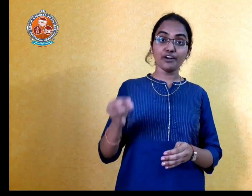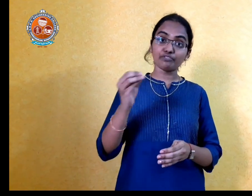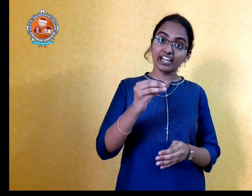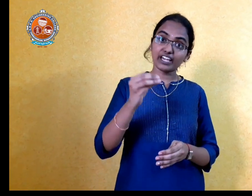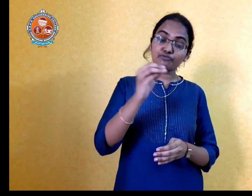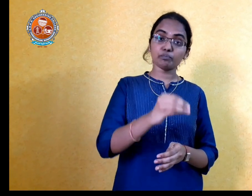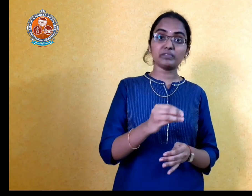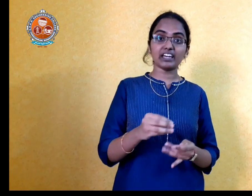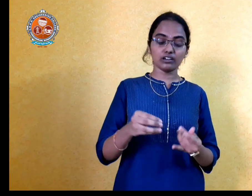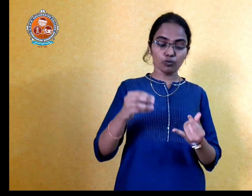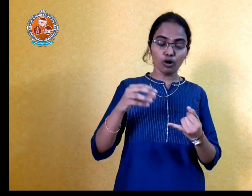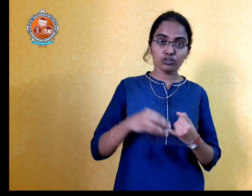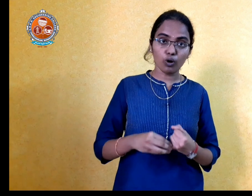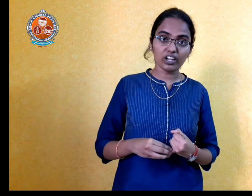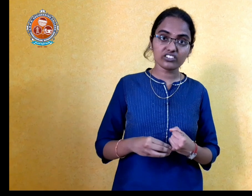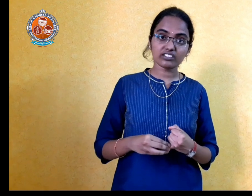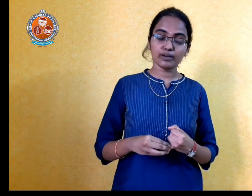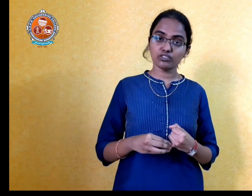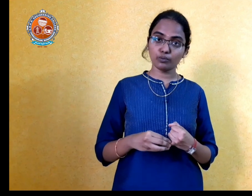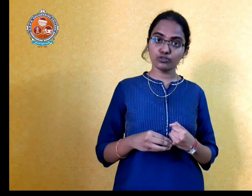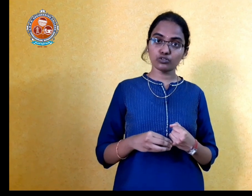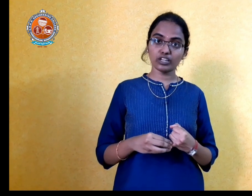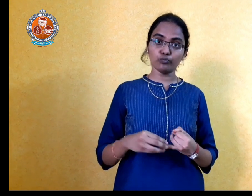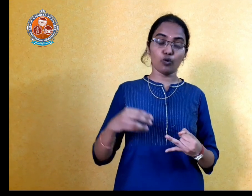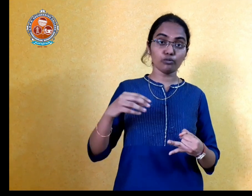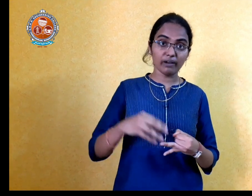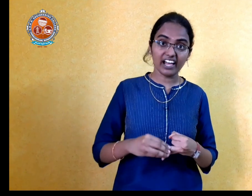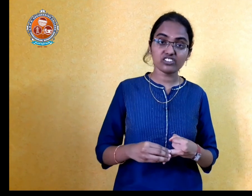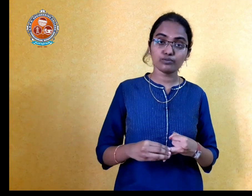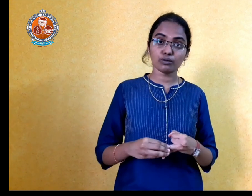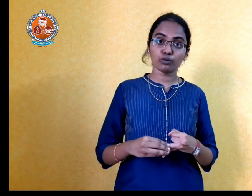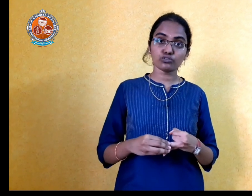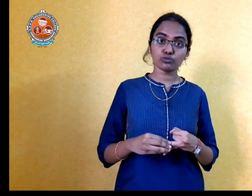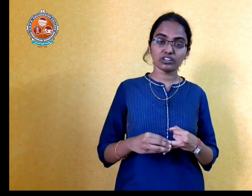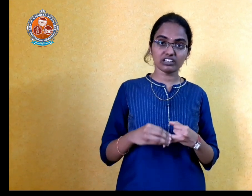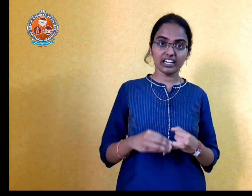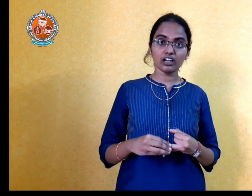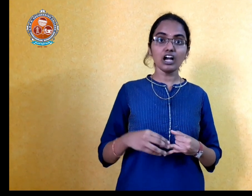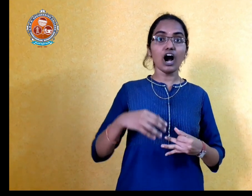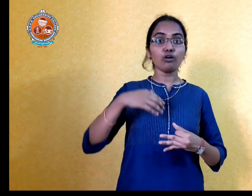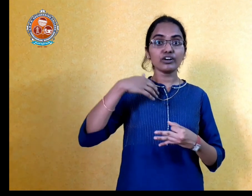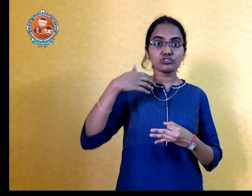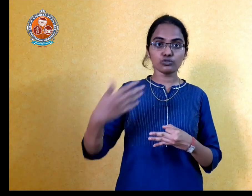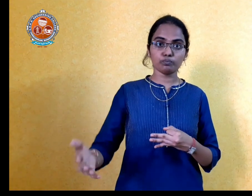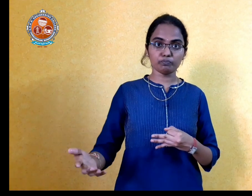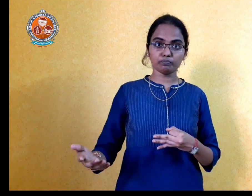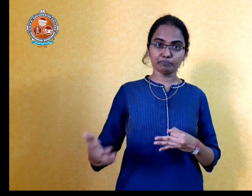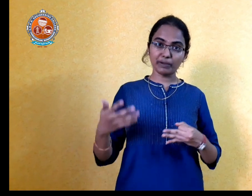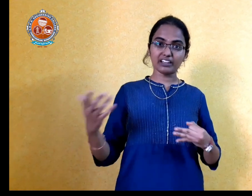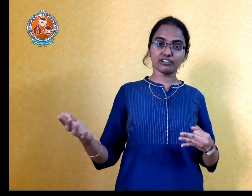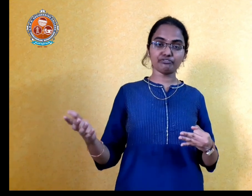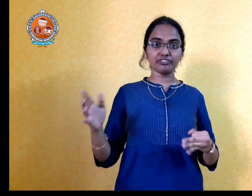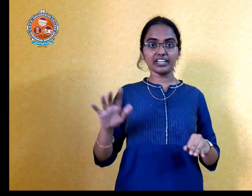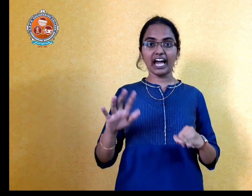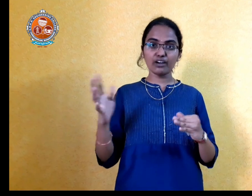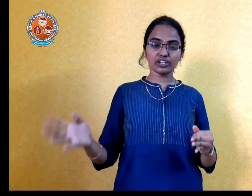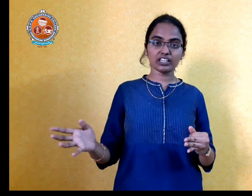Again from there, what colleges I am supposed to be, what branch I am supposed to take, how I should pay the fee, everything.